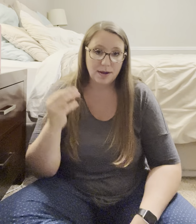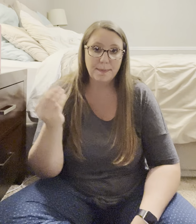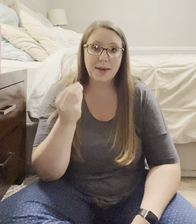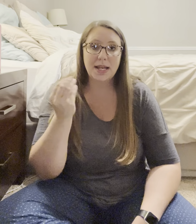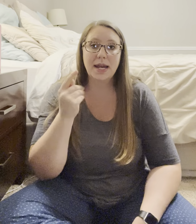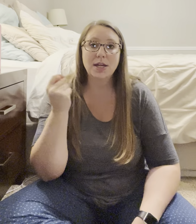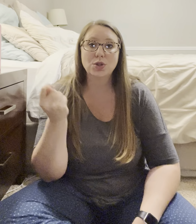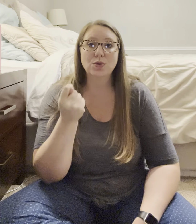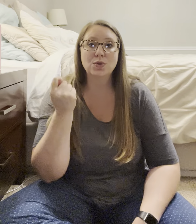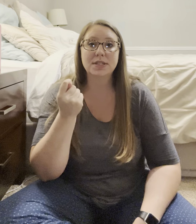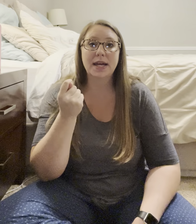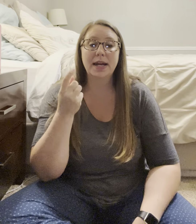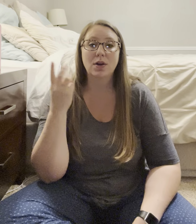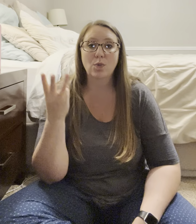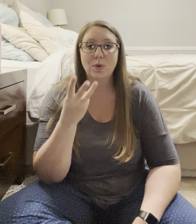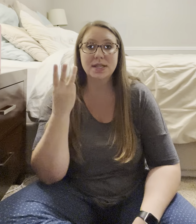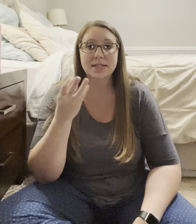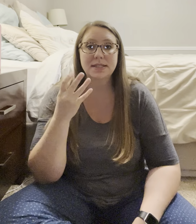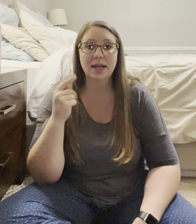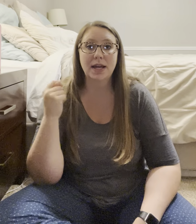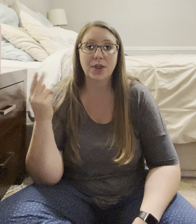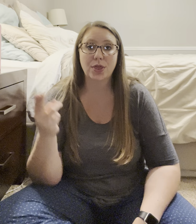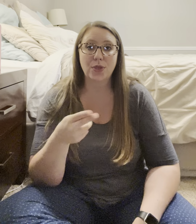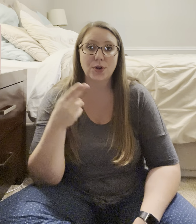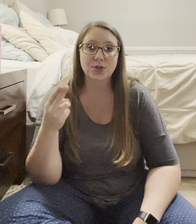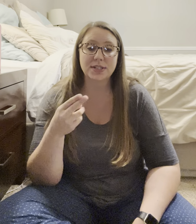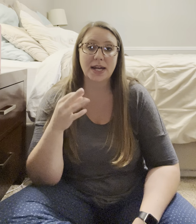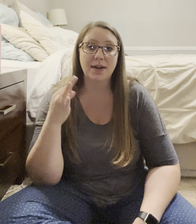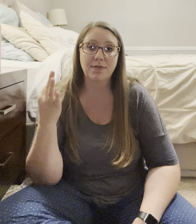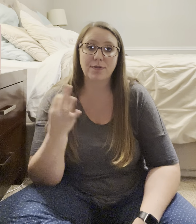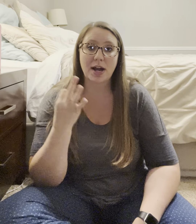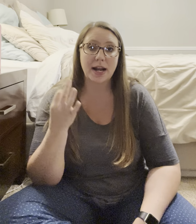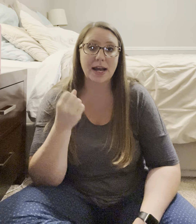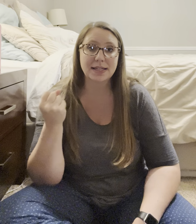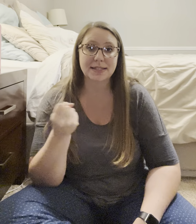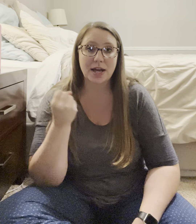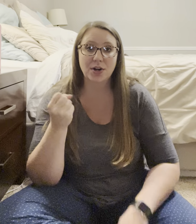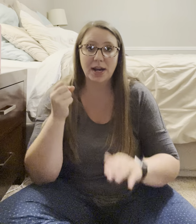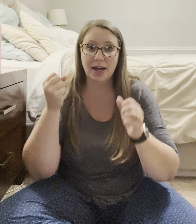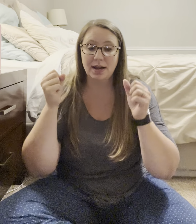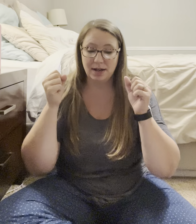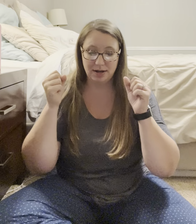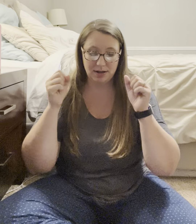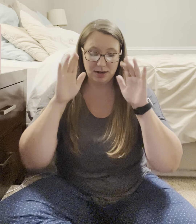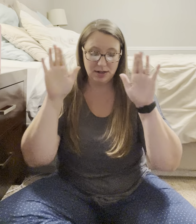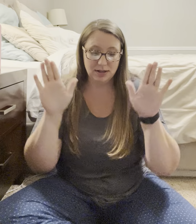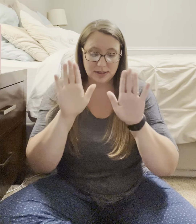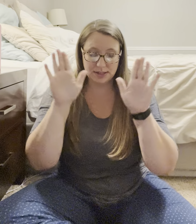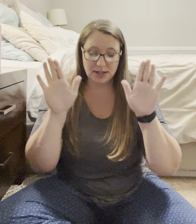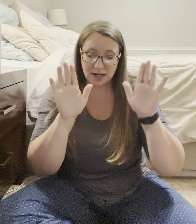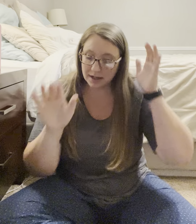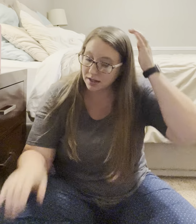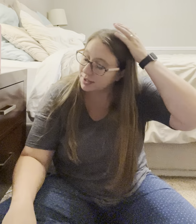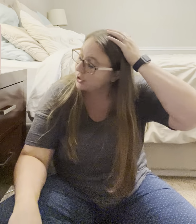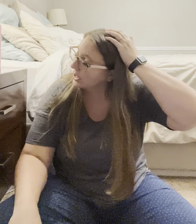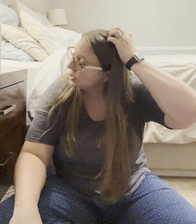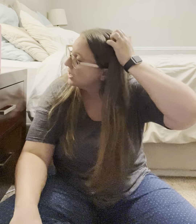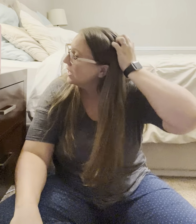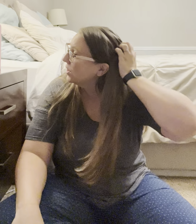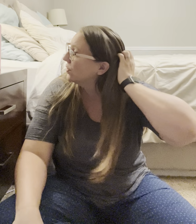Monday. Tuesday. Wednesday. Thursday. Friday. Saturday. Sunday. You guys are going to need to go